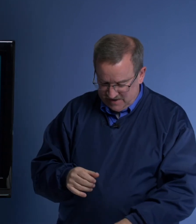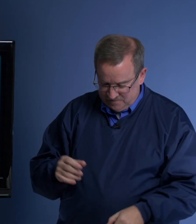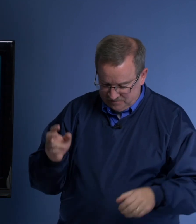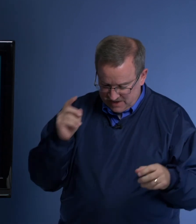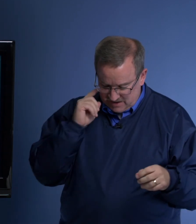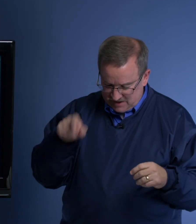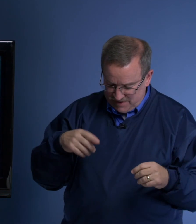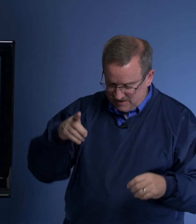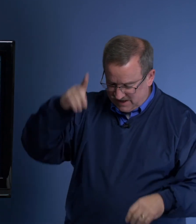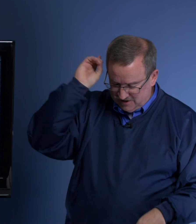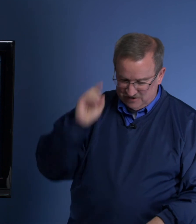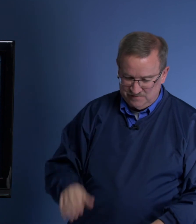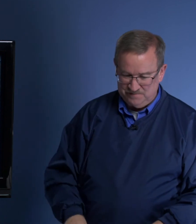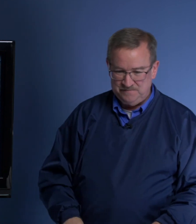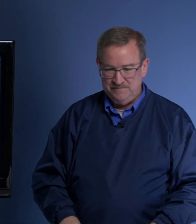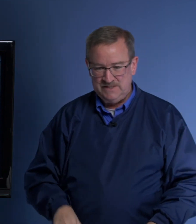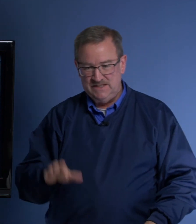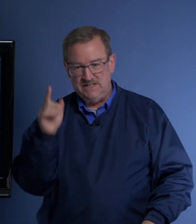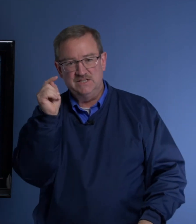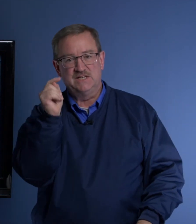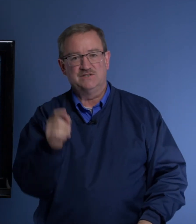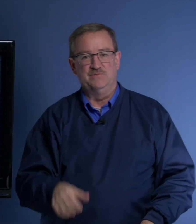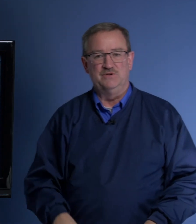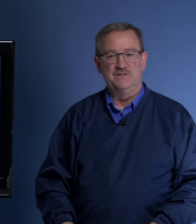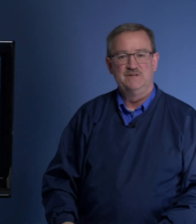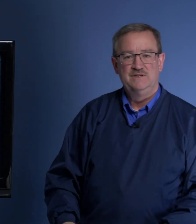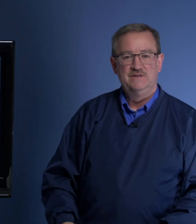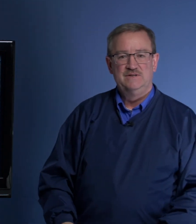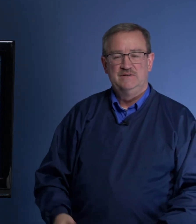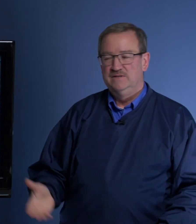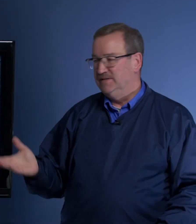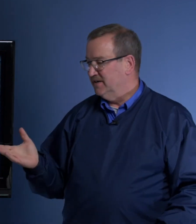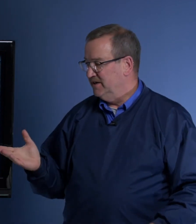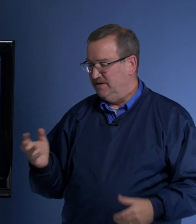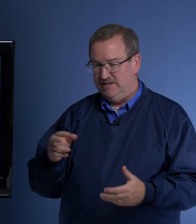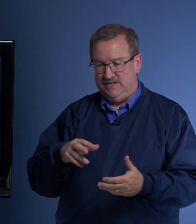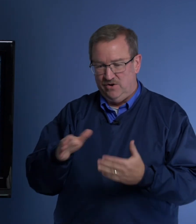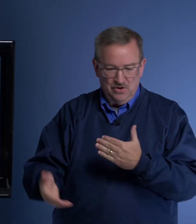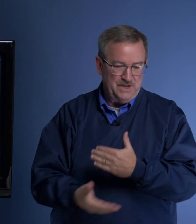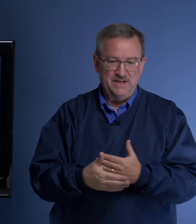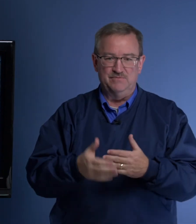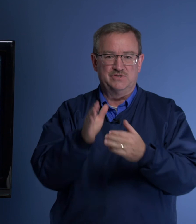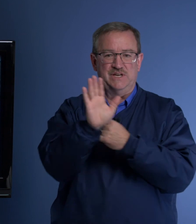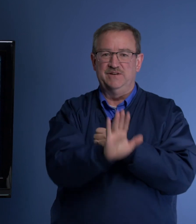I think about Daniel and his testimony there. He, he all night was safe.